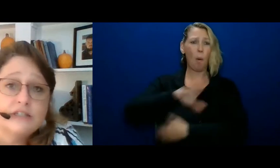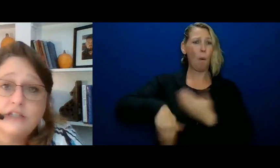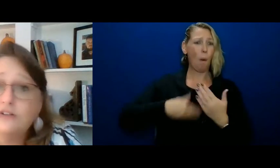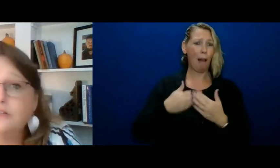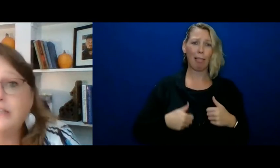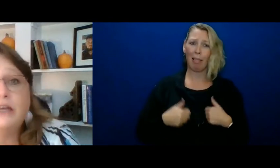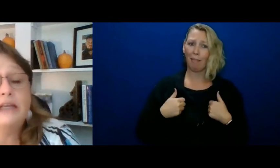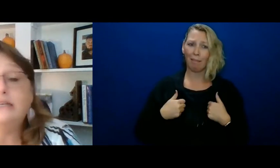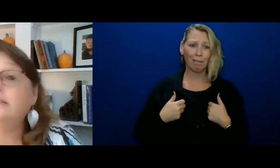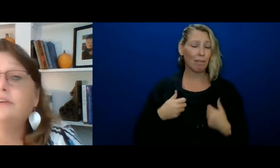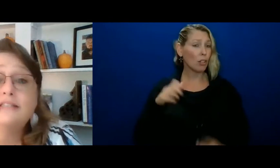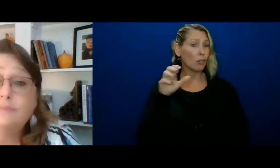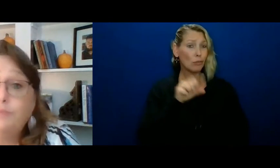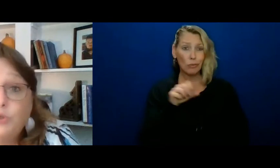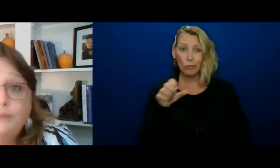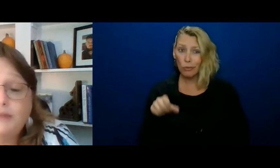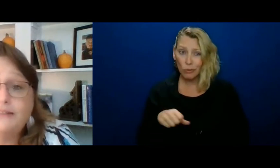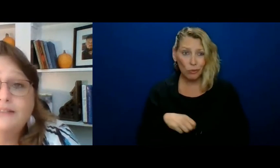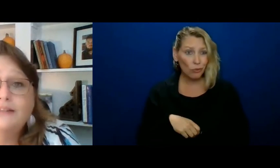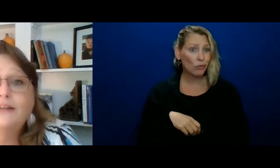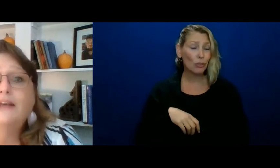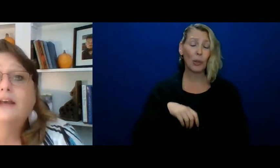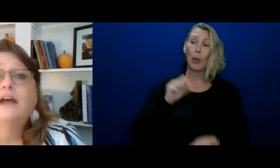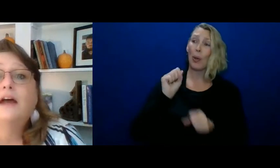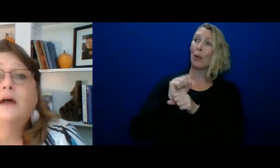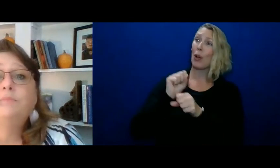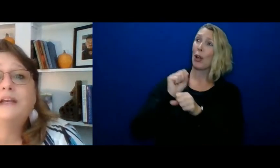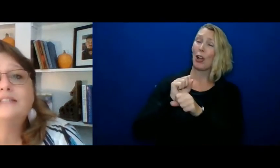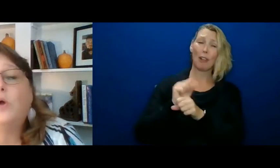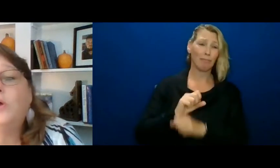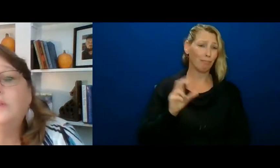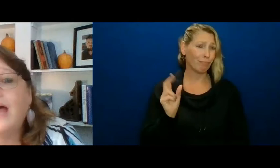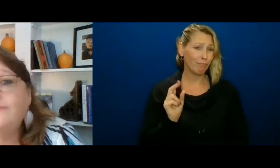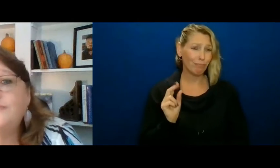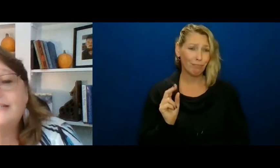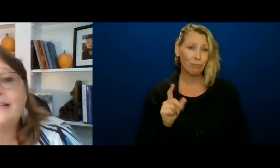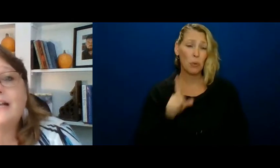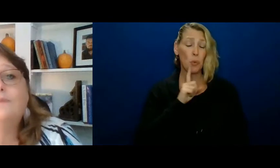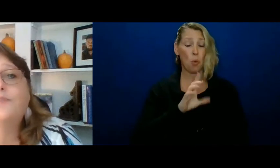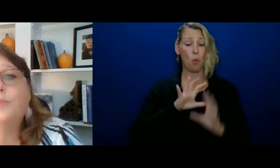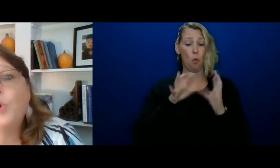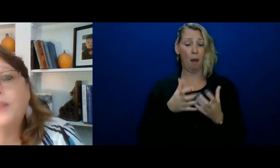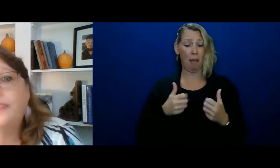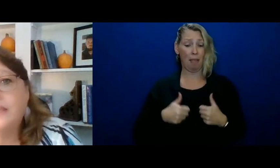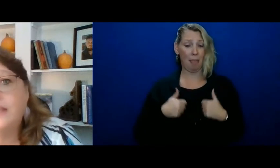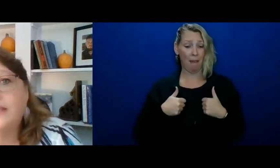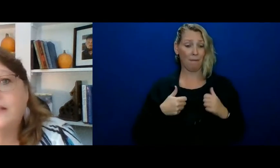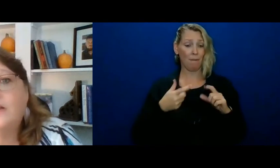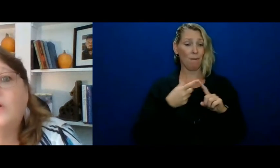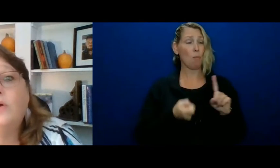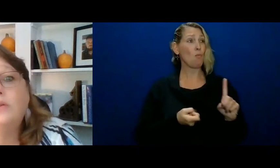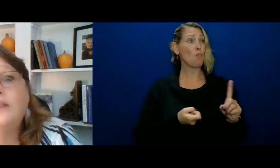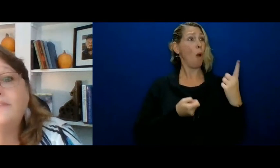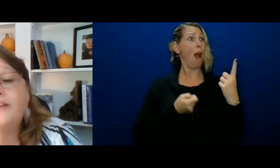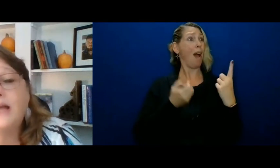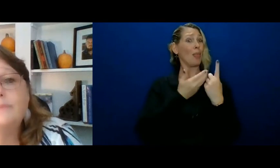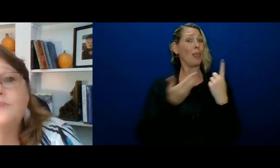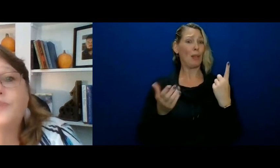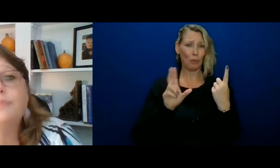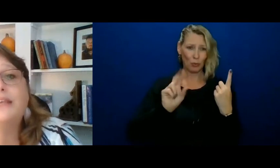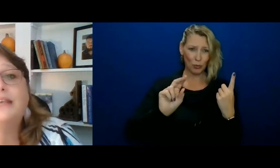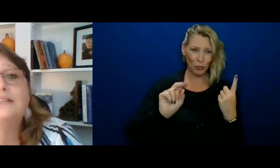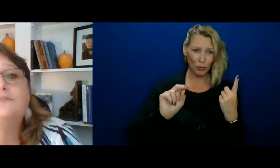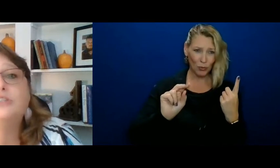is social security and neither is employment because a whole life doesn't come from one thing a whole life